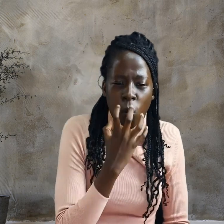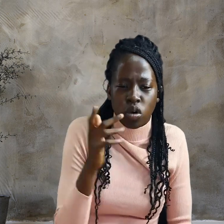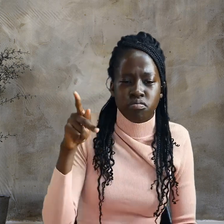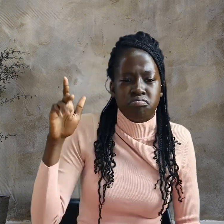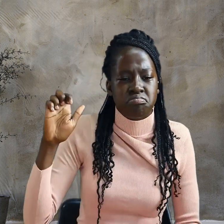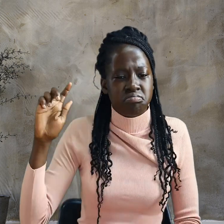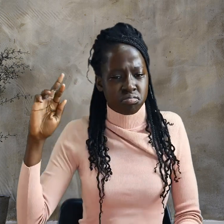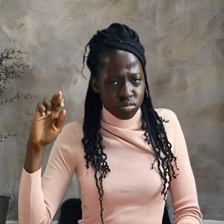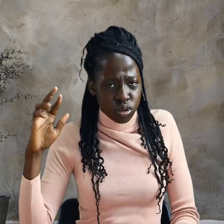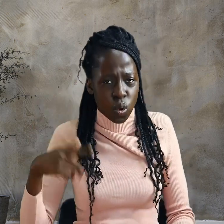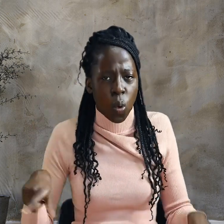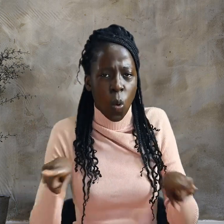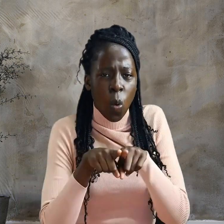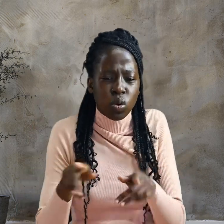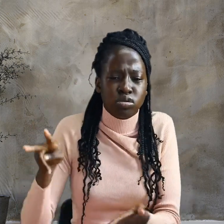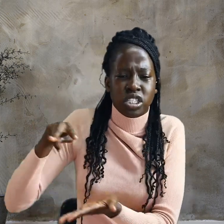warming himself.